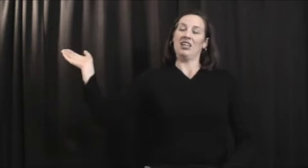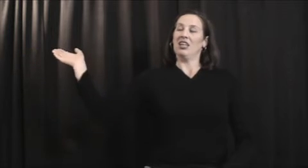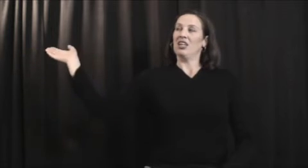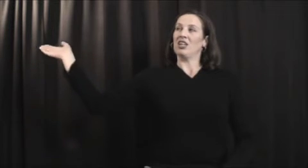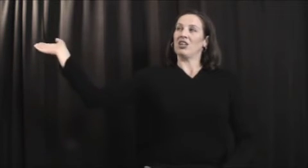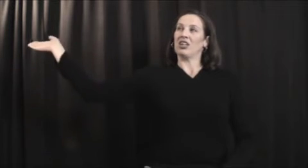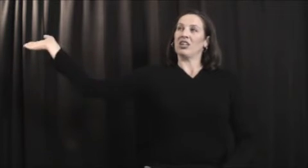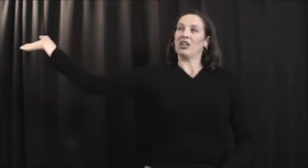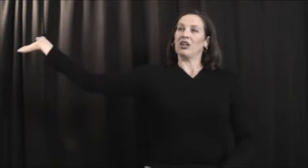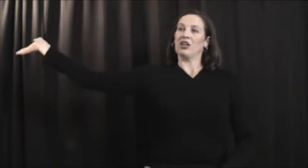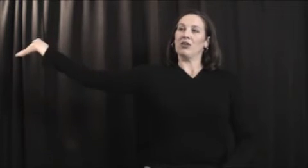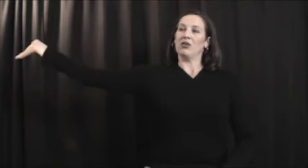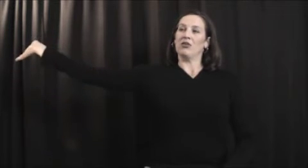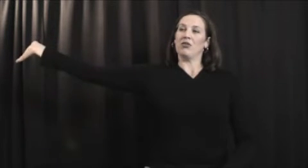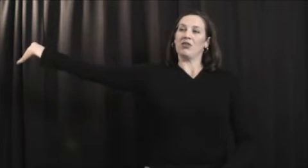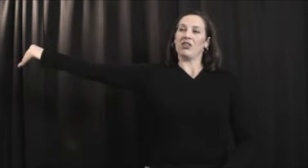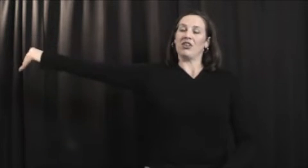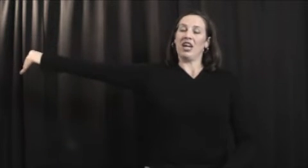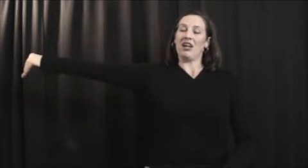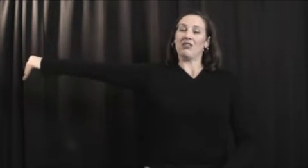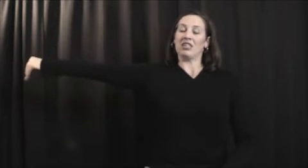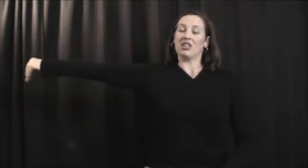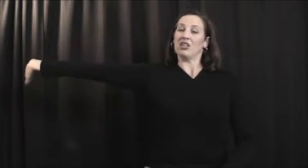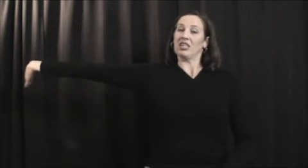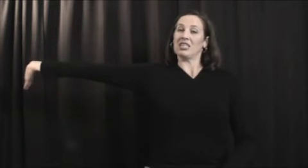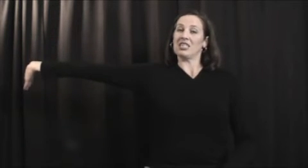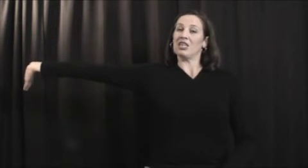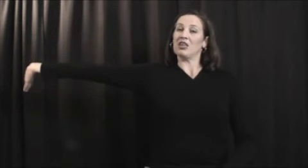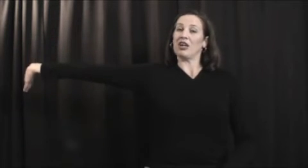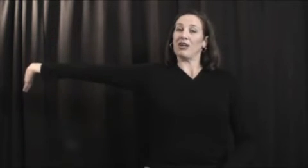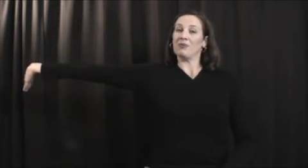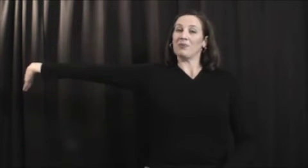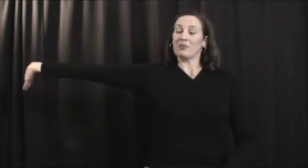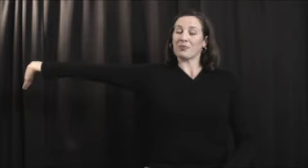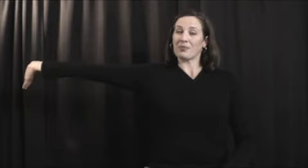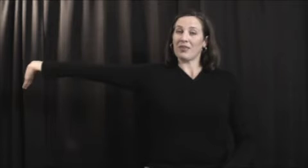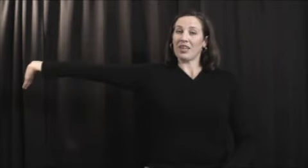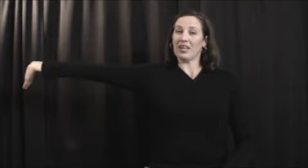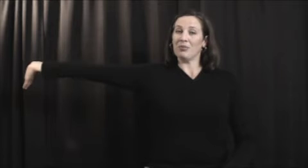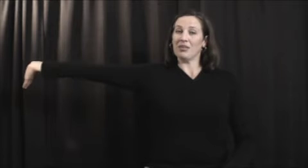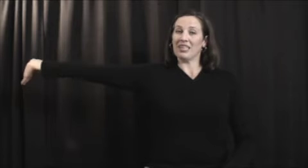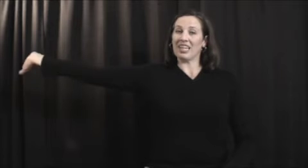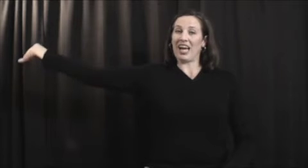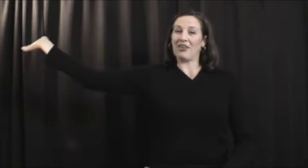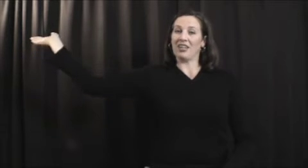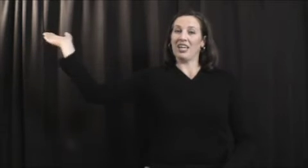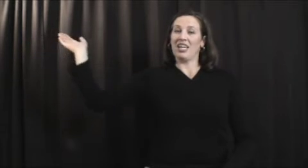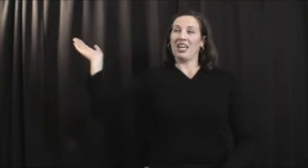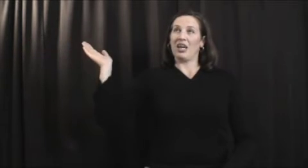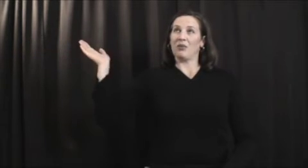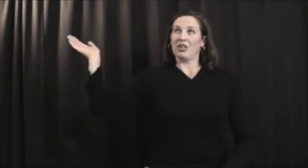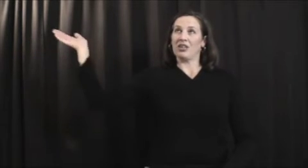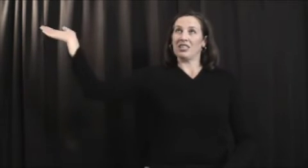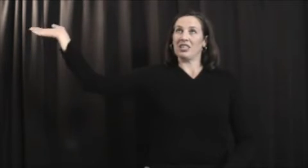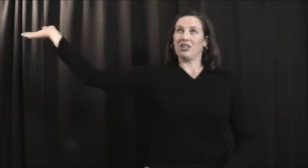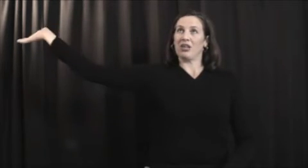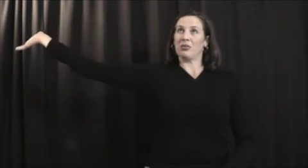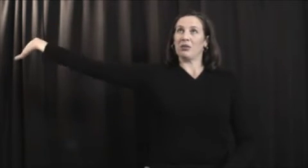you're going to go further out until you can extend your arm completely out. And when you extend your arm